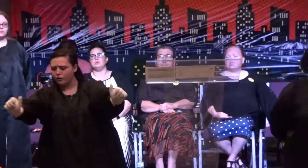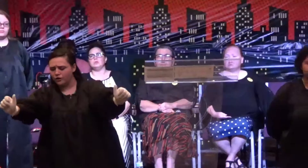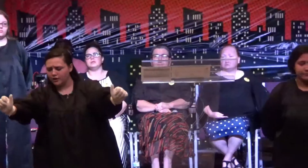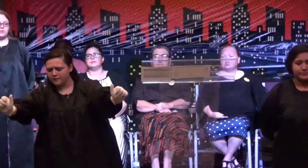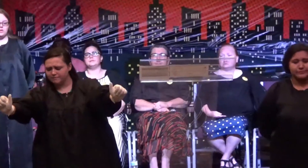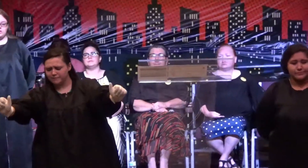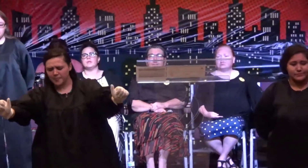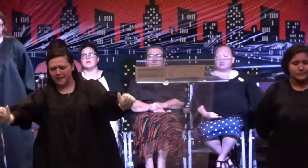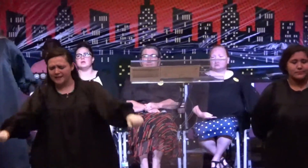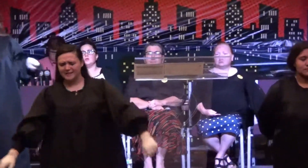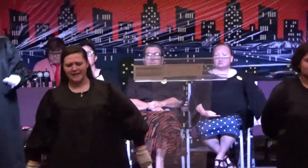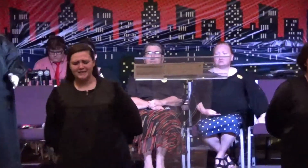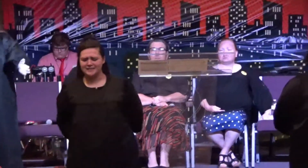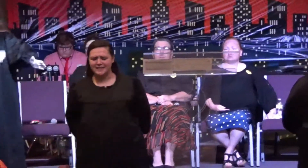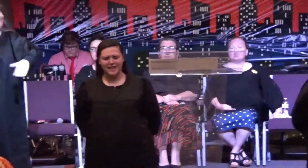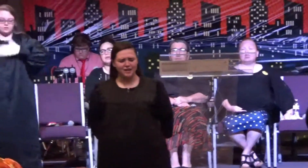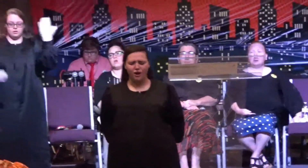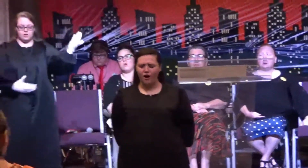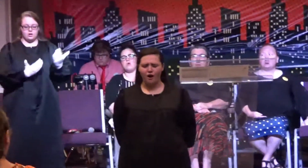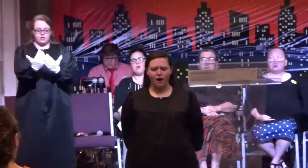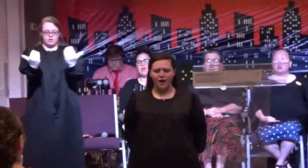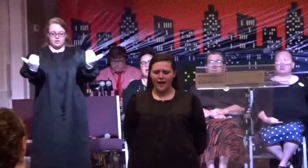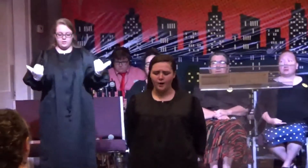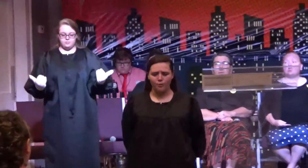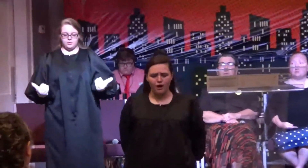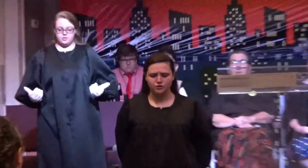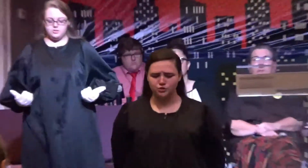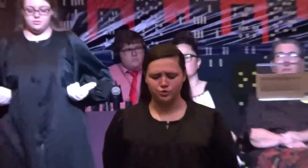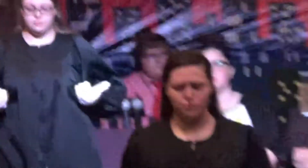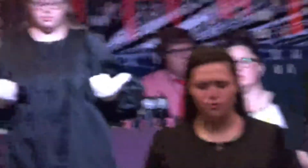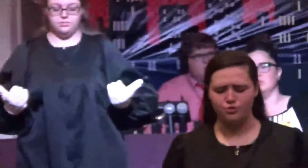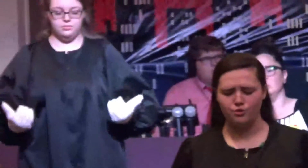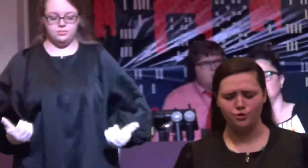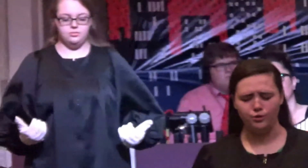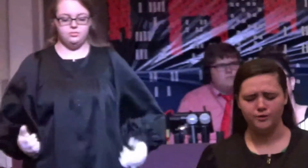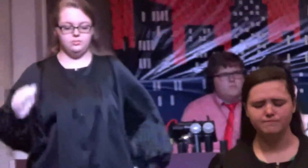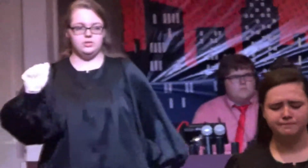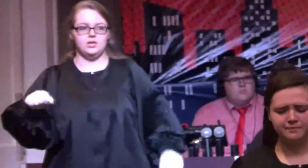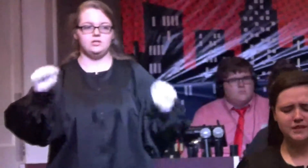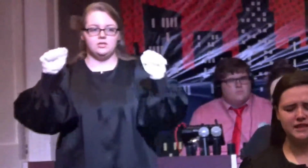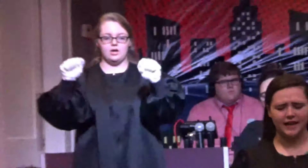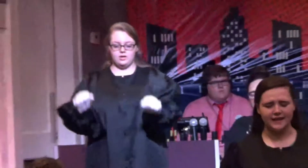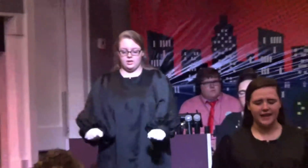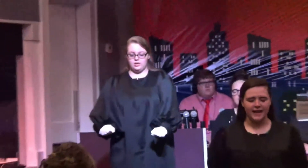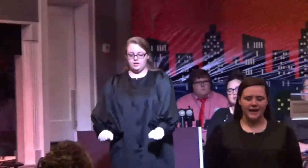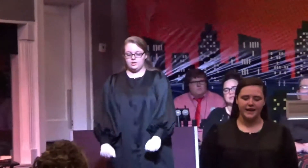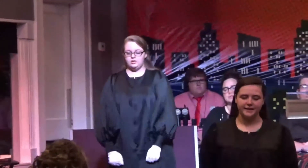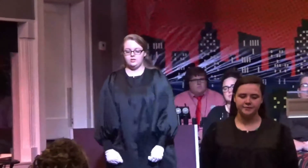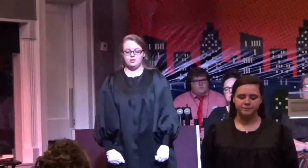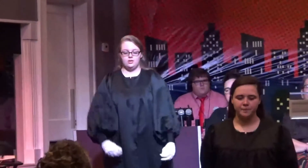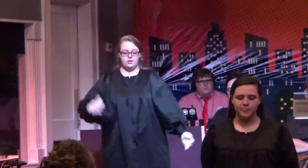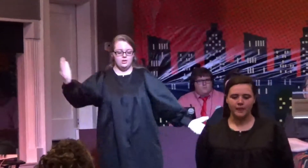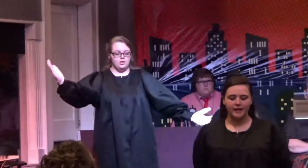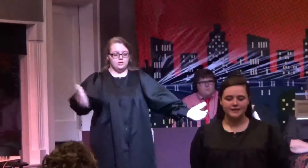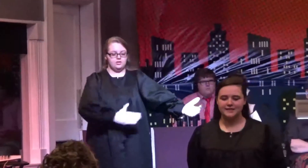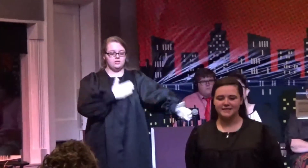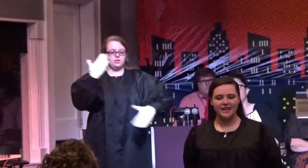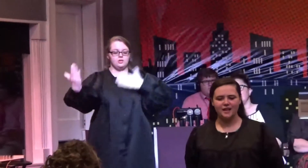Cause I can sing all I want to Yes, I can sing